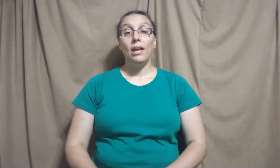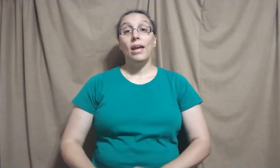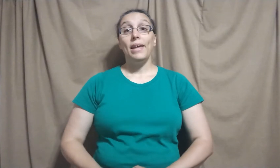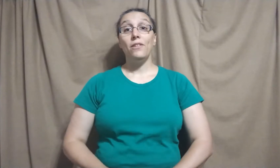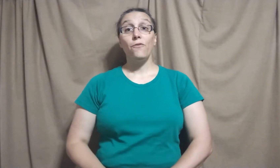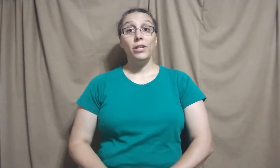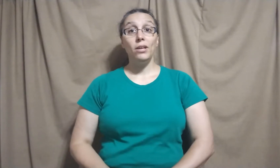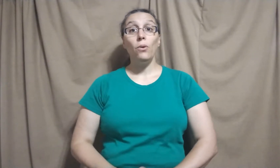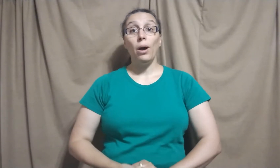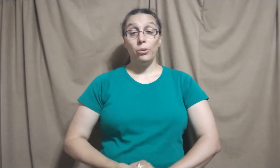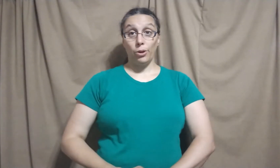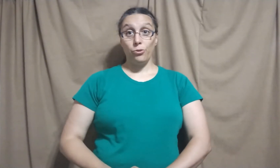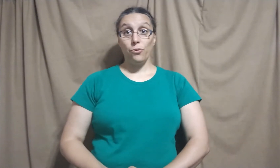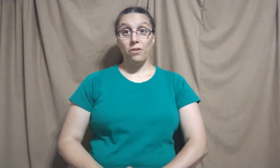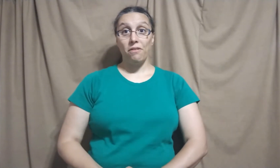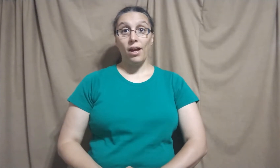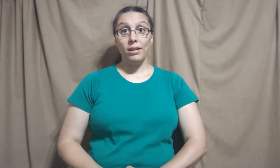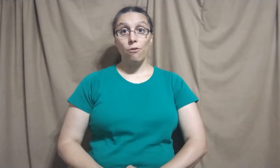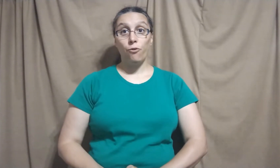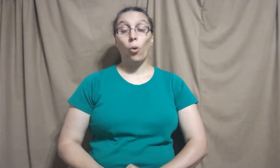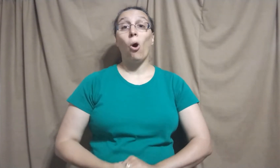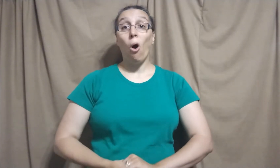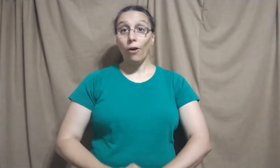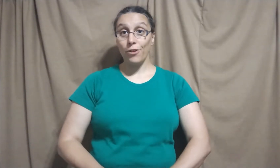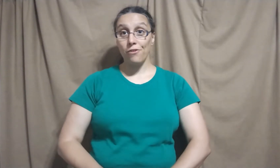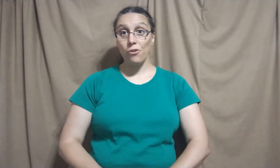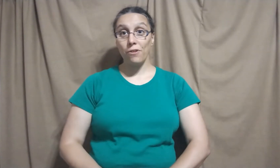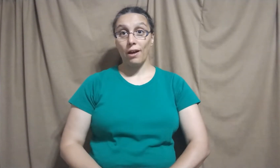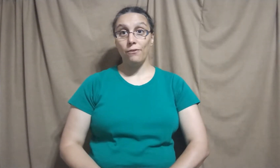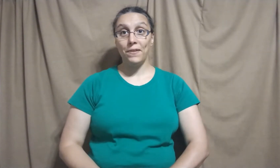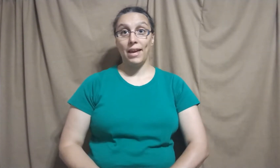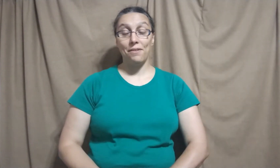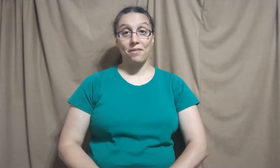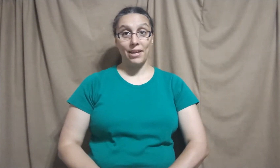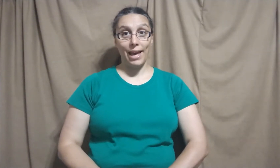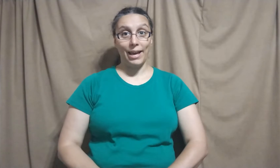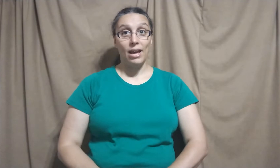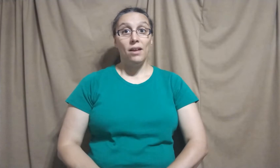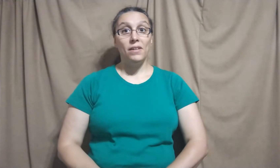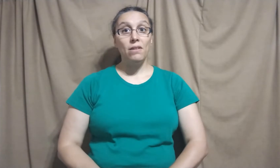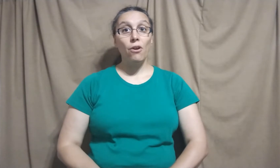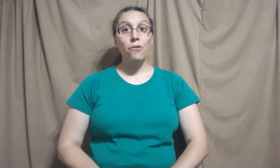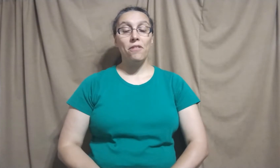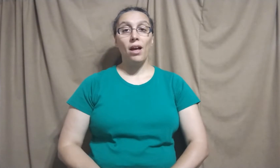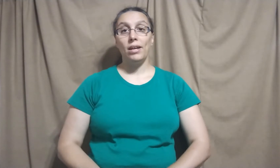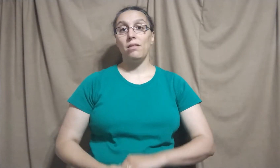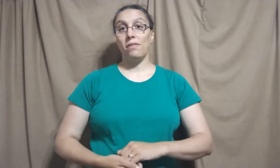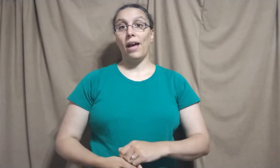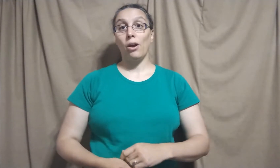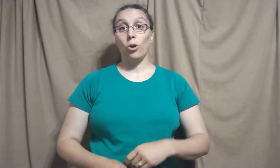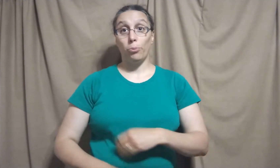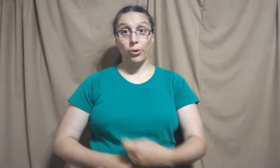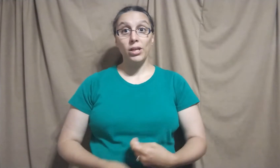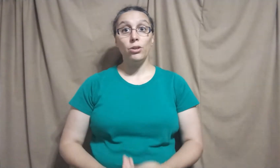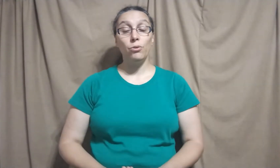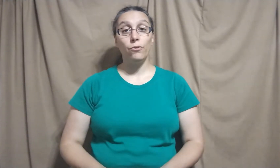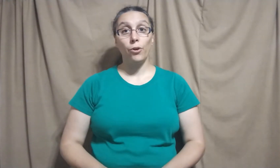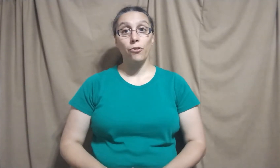In this video, I will go through the signs for officers of the SCA. These are signs that are pretty universal